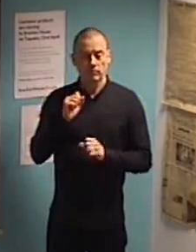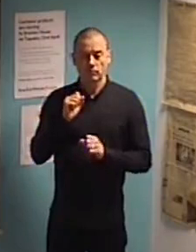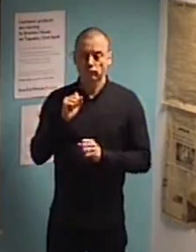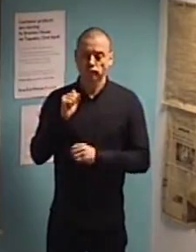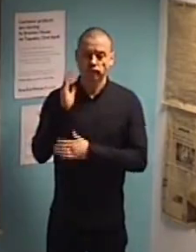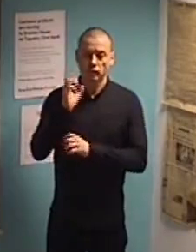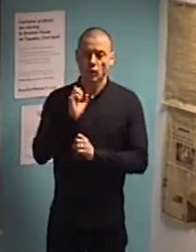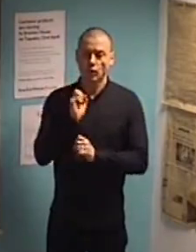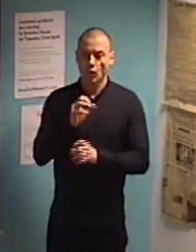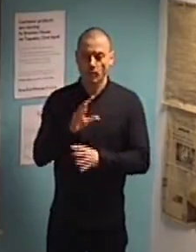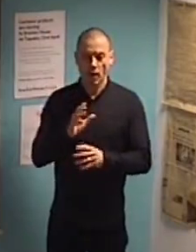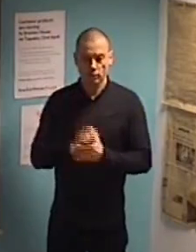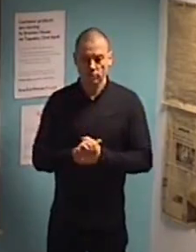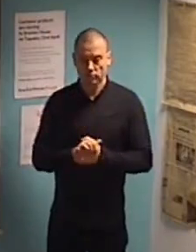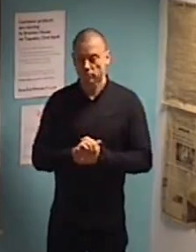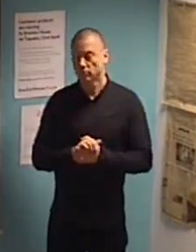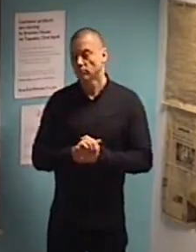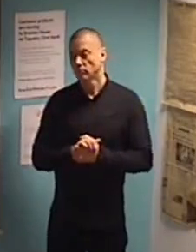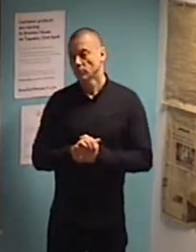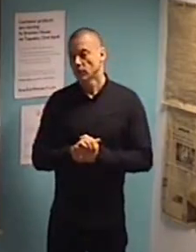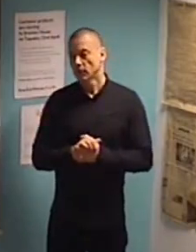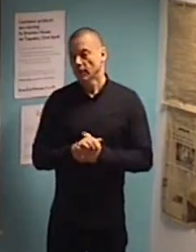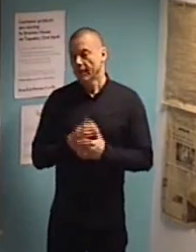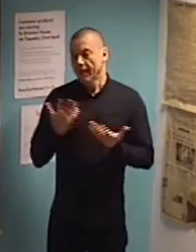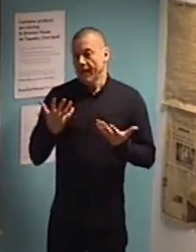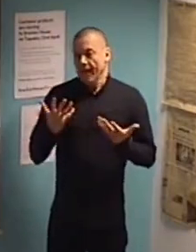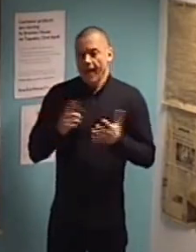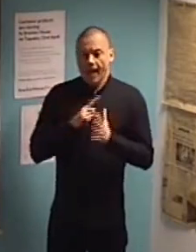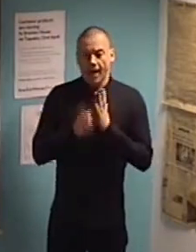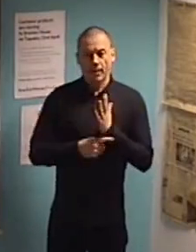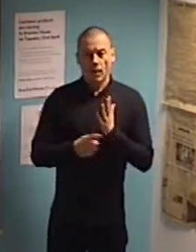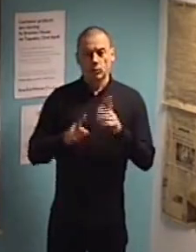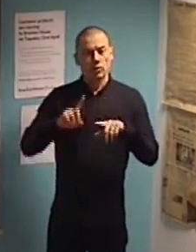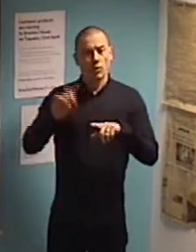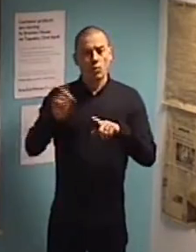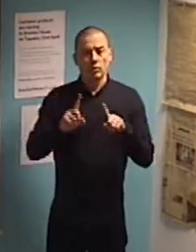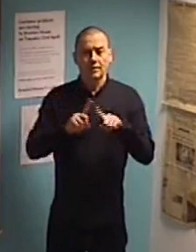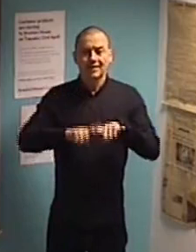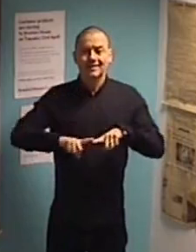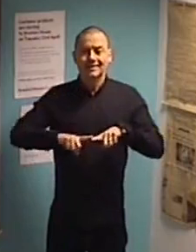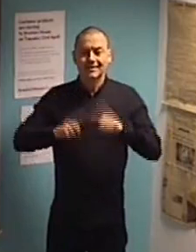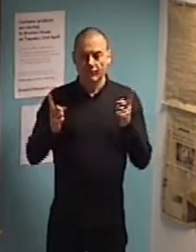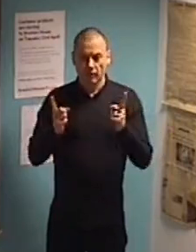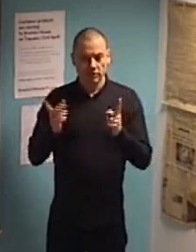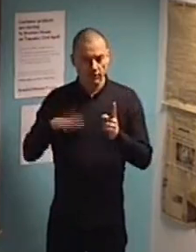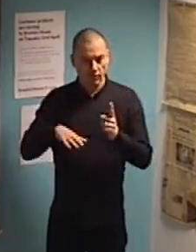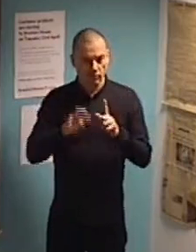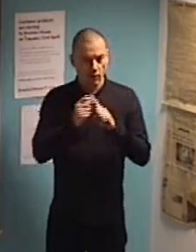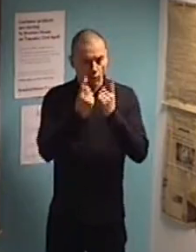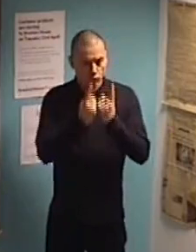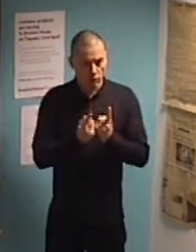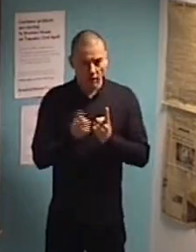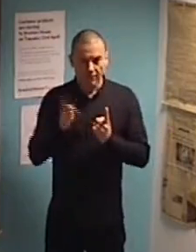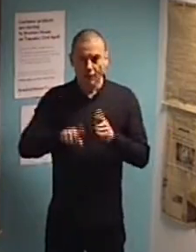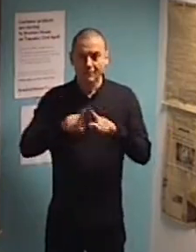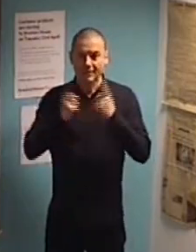of discuss with you guys regarding, like, the differences among the product from different era,